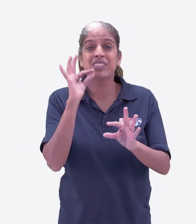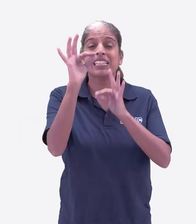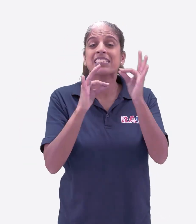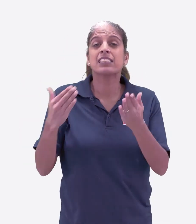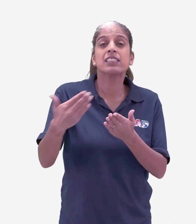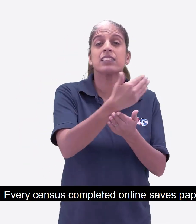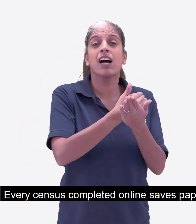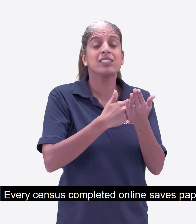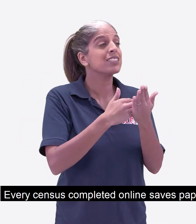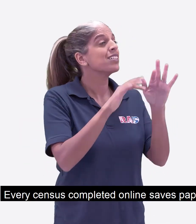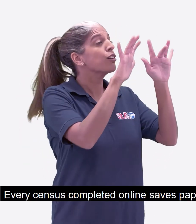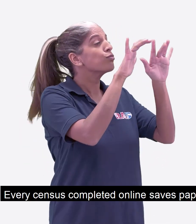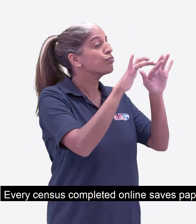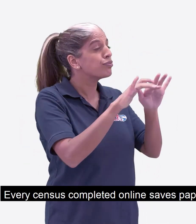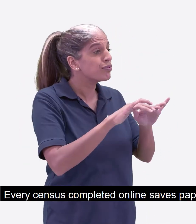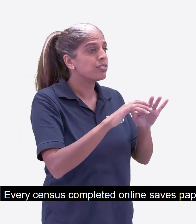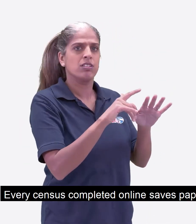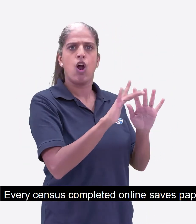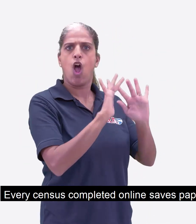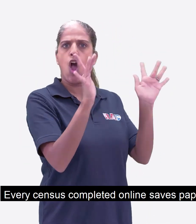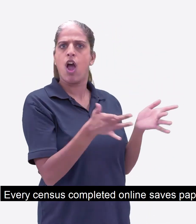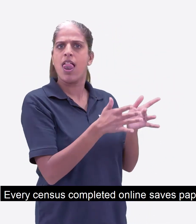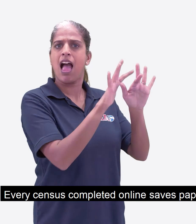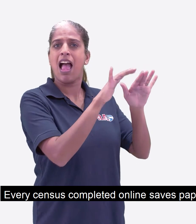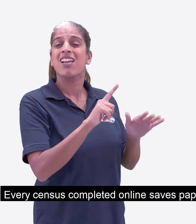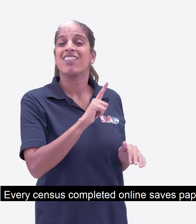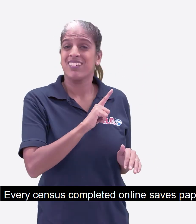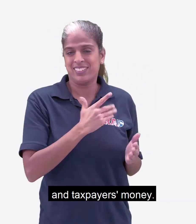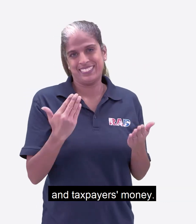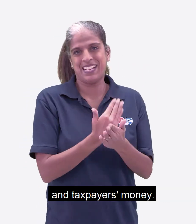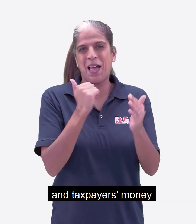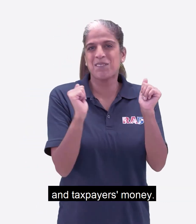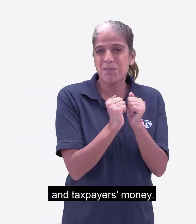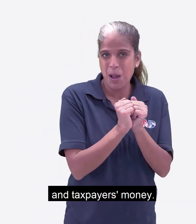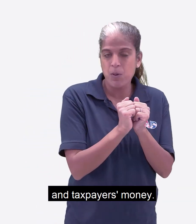Every Census completed online saves paper And taxpayers money